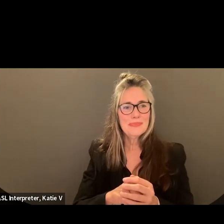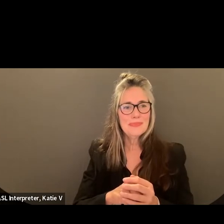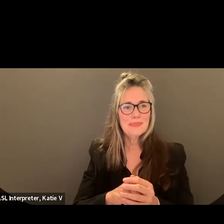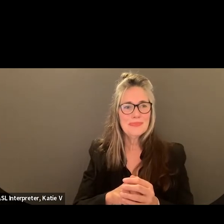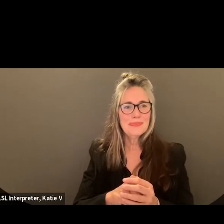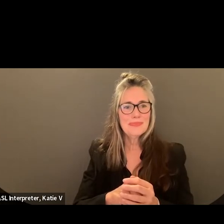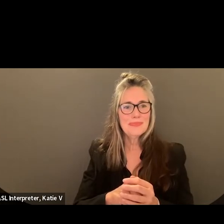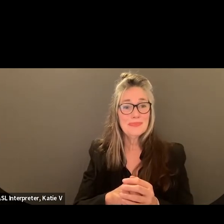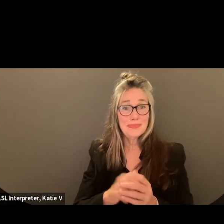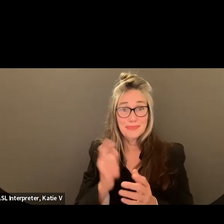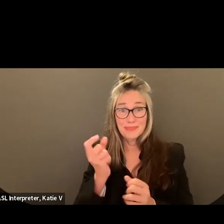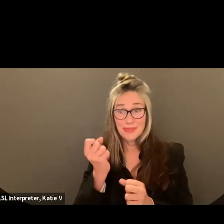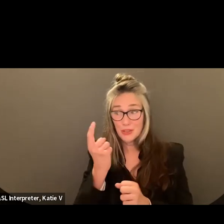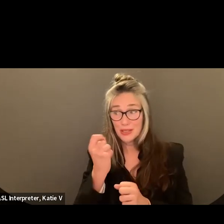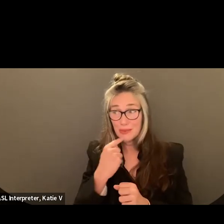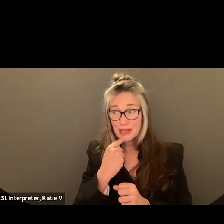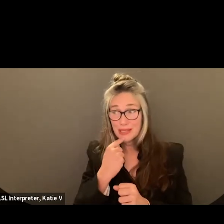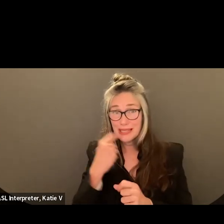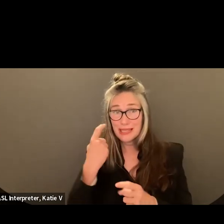Did she get that?